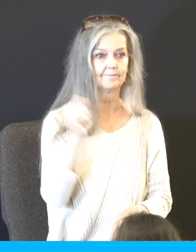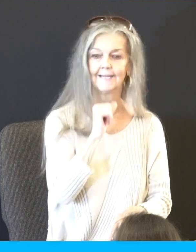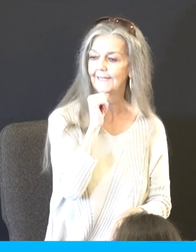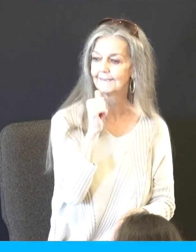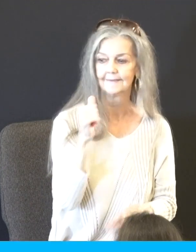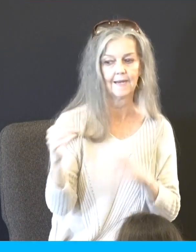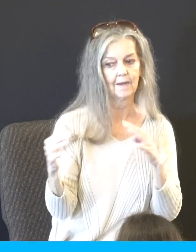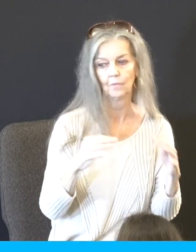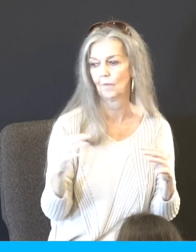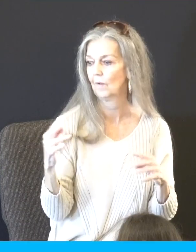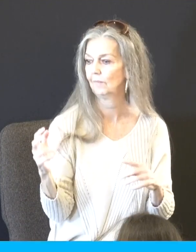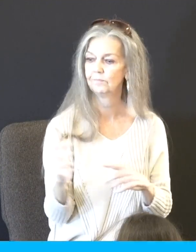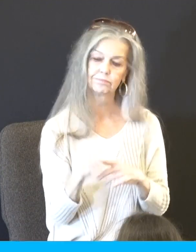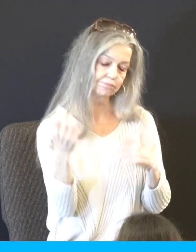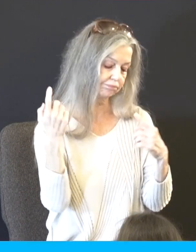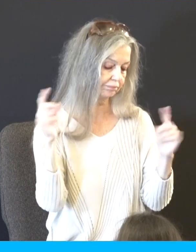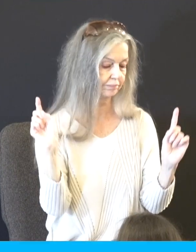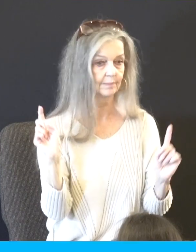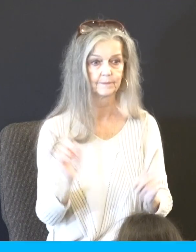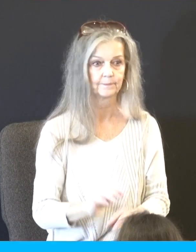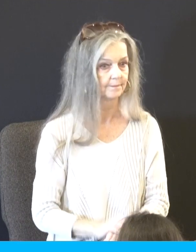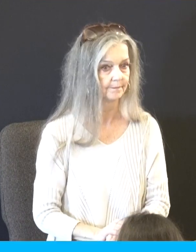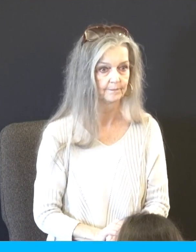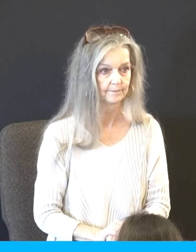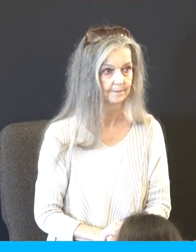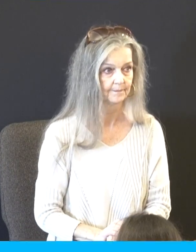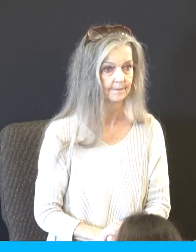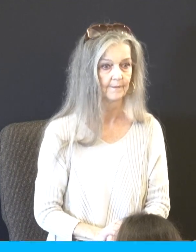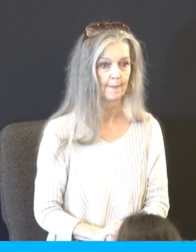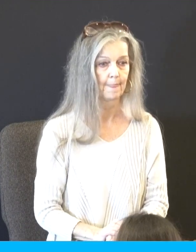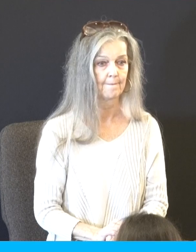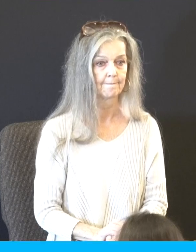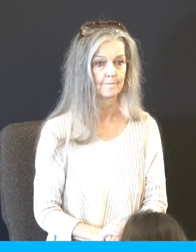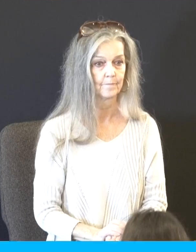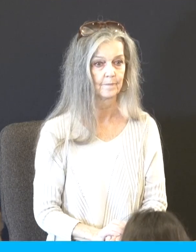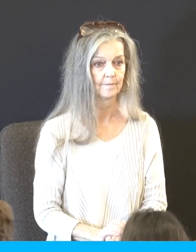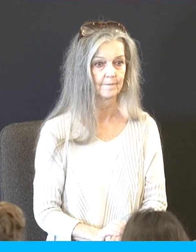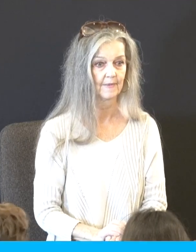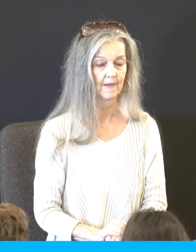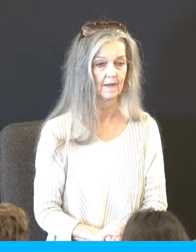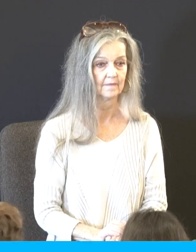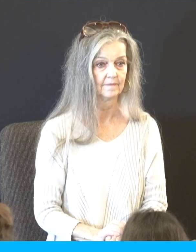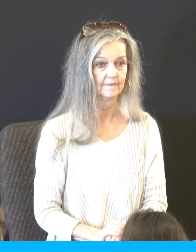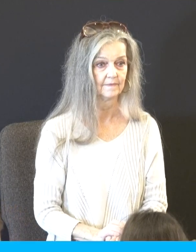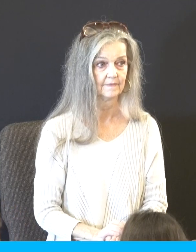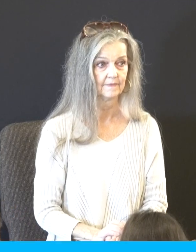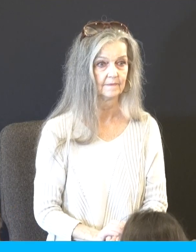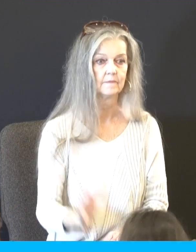voice of them that shout for mastery. Ha ha! That's a shout for mastery. Back in the day when the first